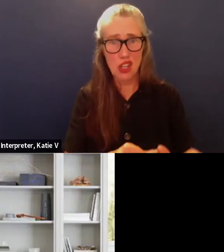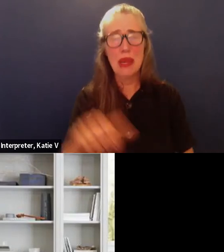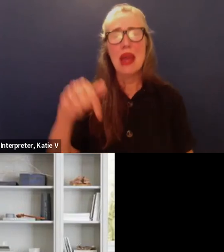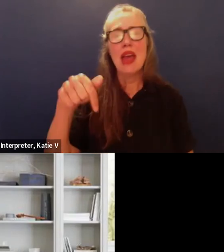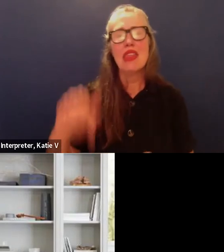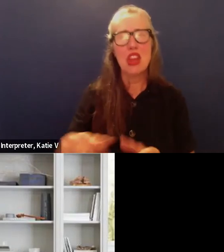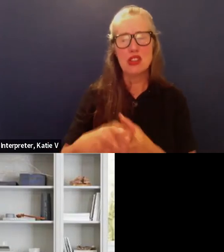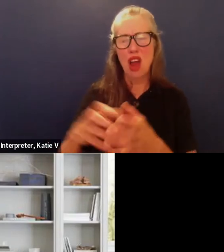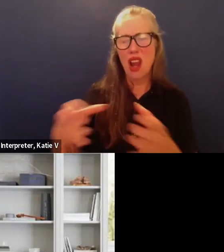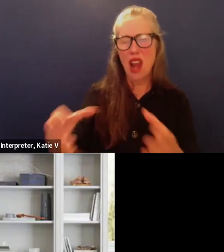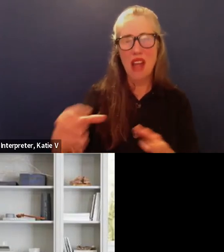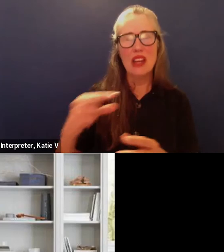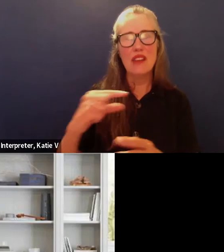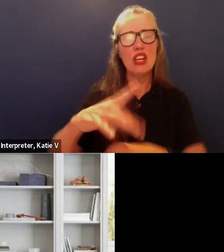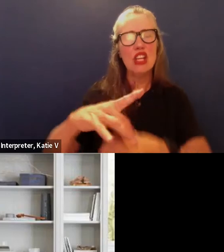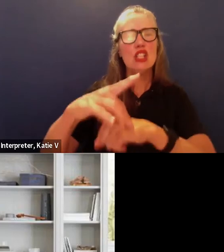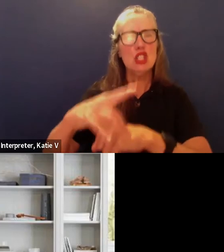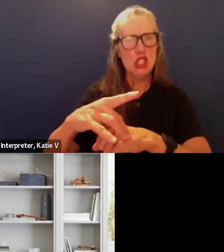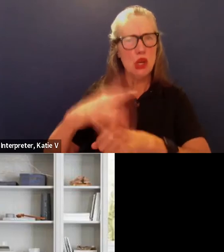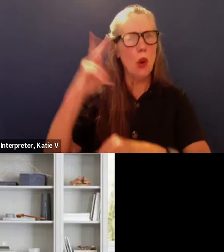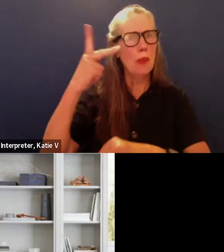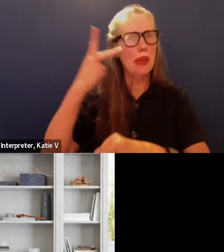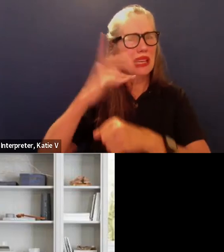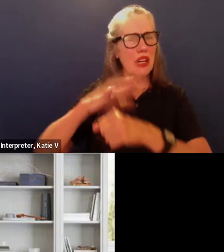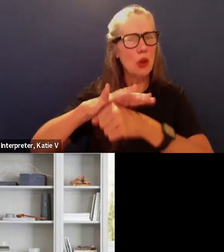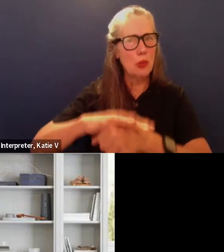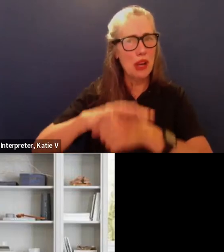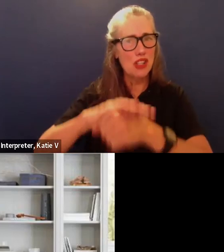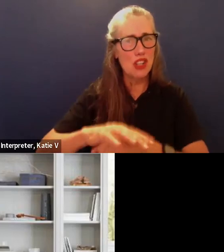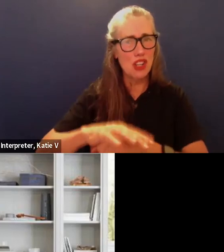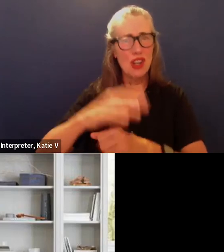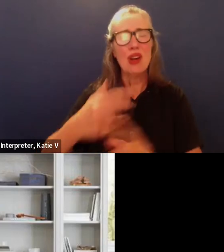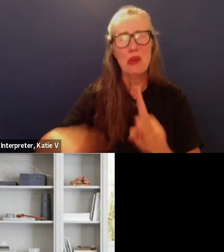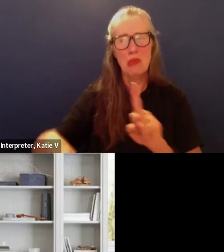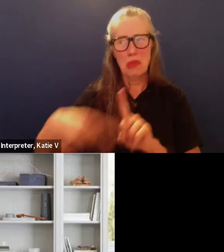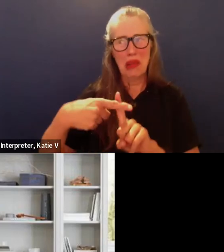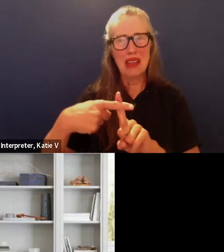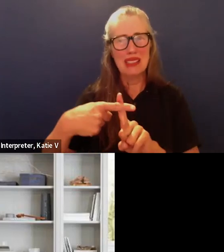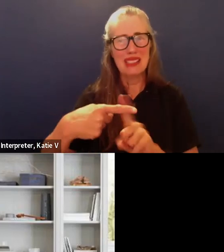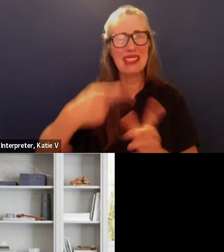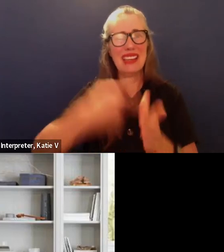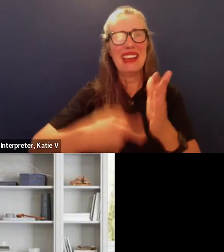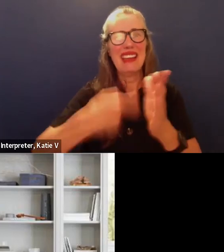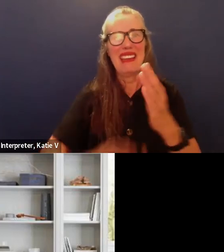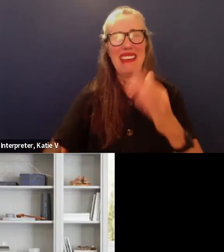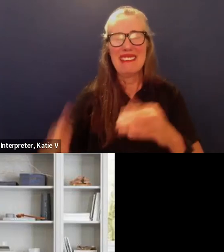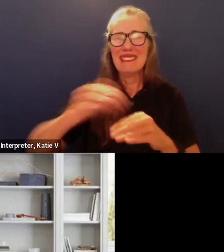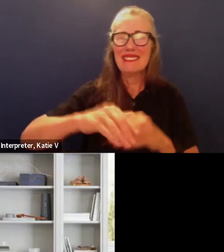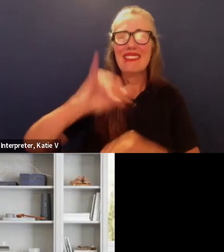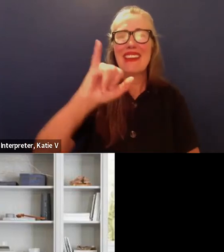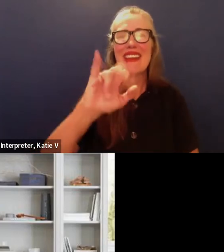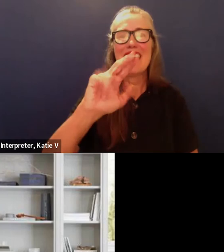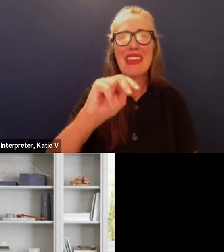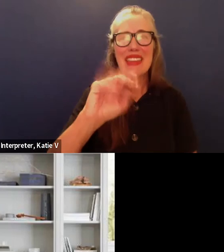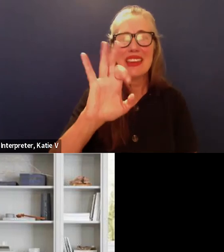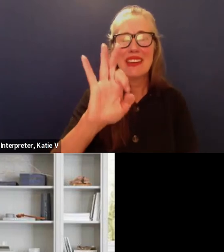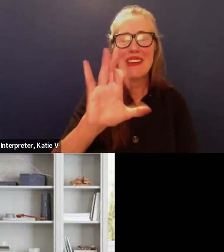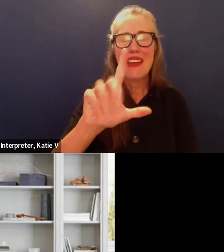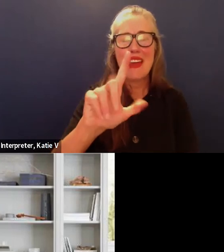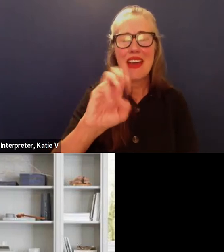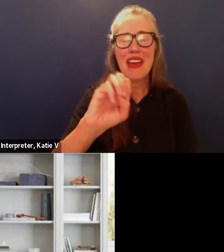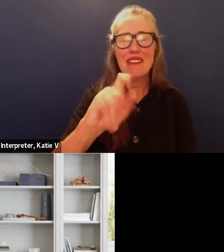inflation that many of us have been experiencing domestically so yes that will have an impact on the district's